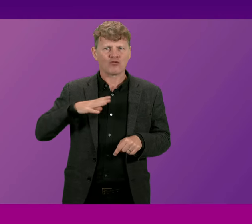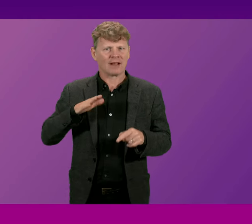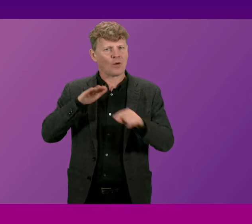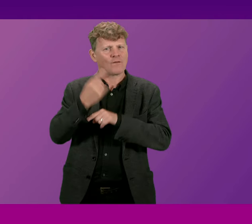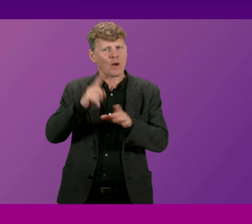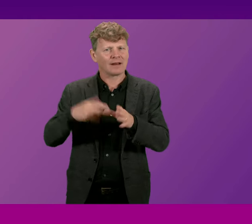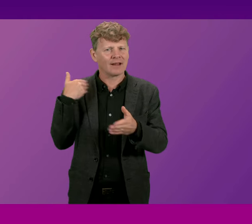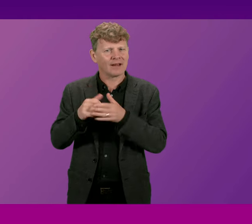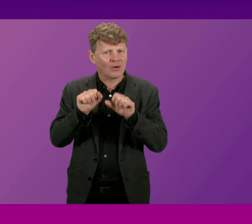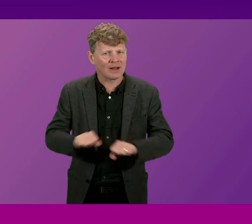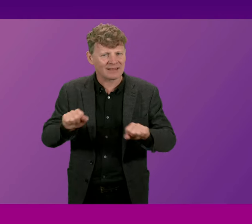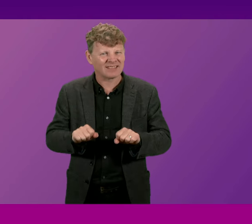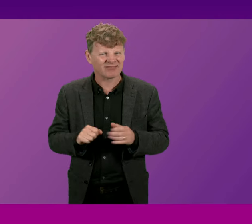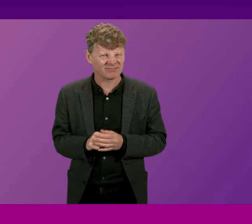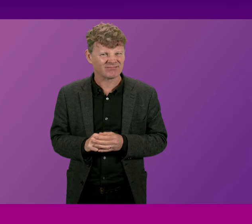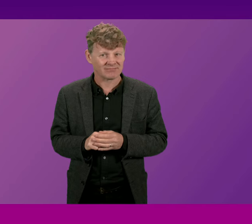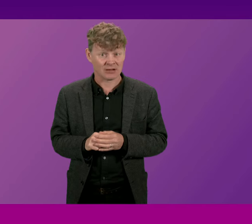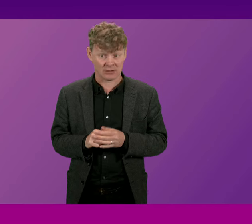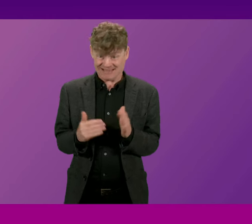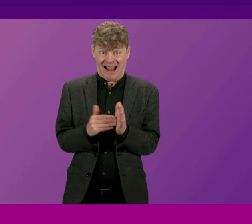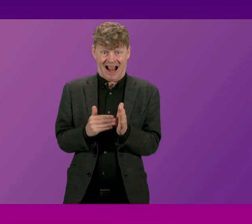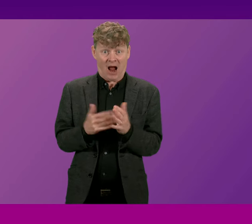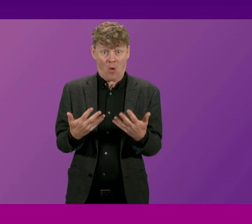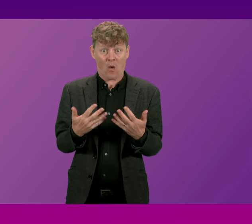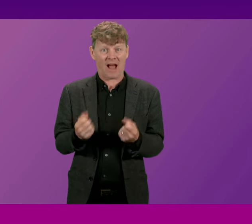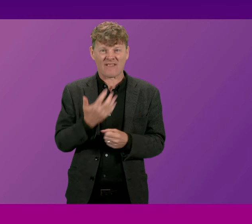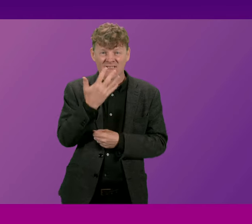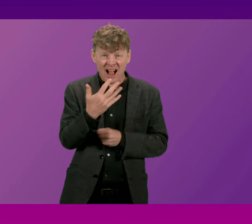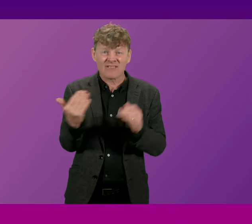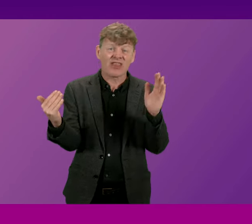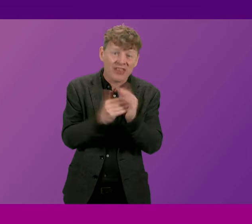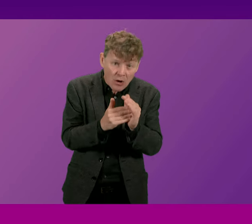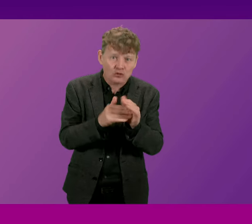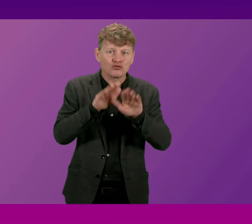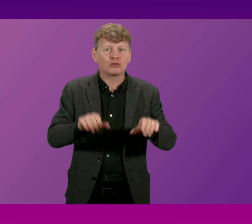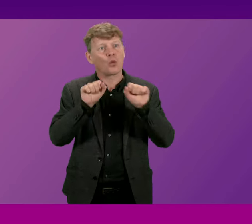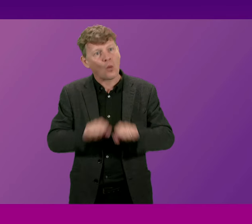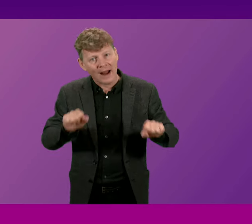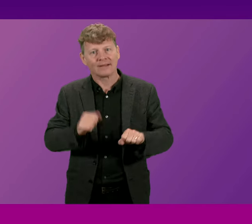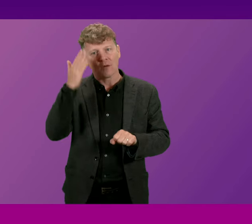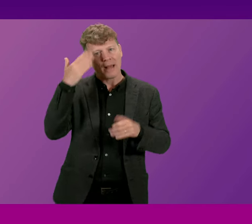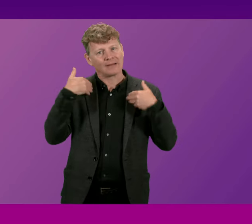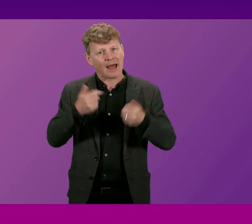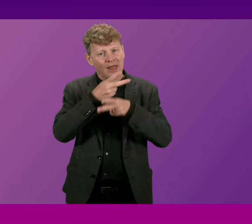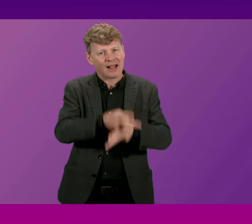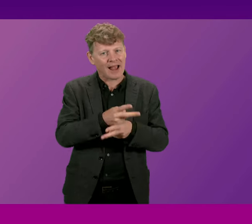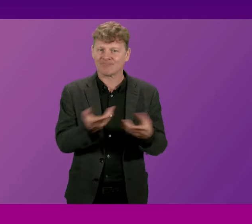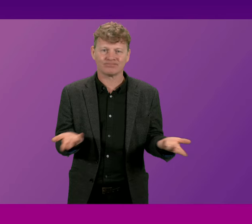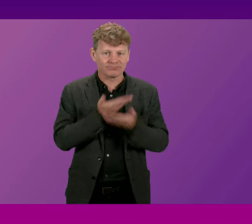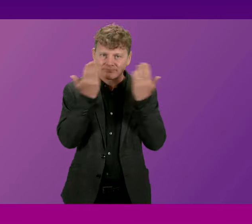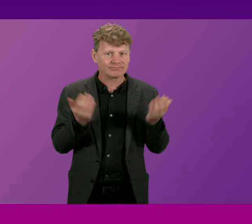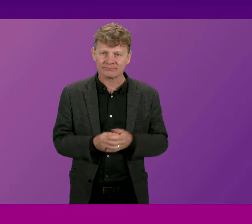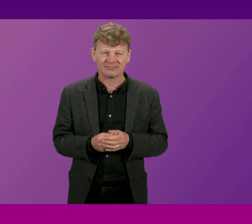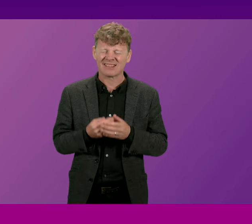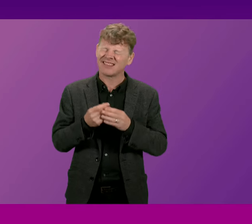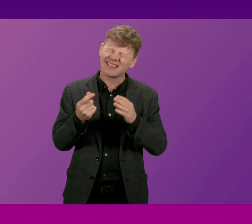right now there are almost 5,000 children waiting for mental health care thousands of families have already